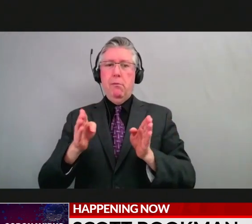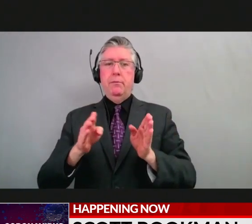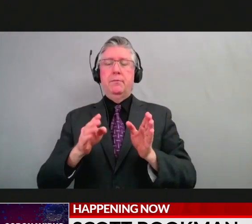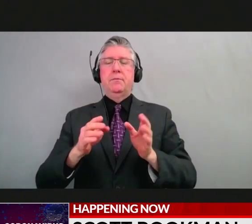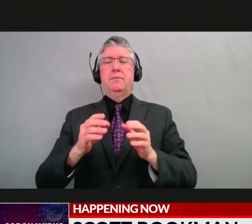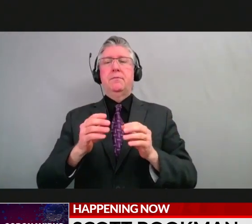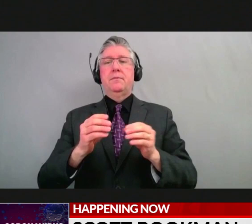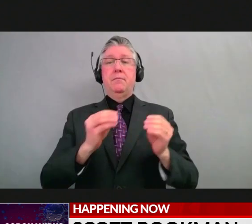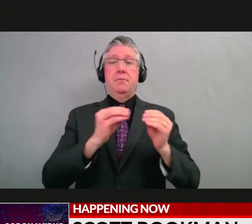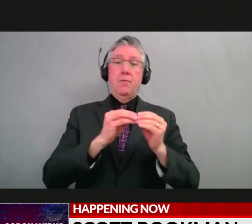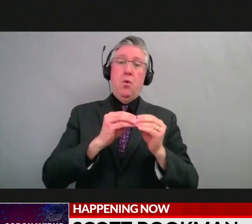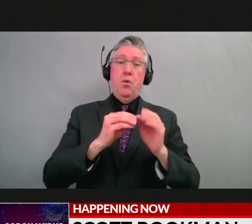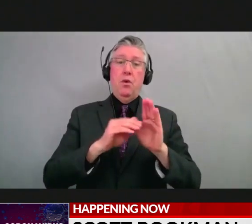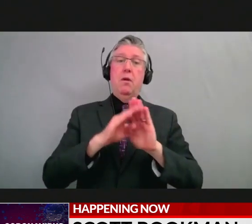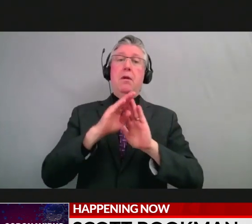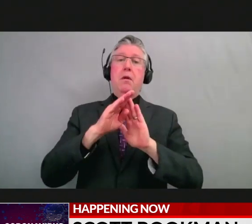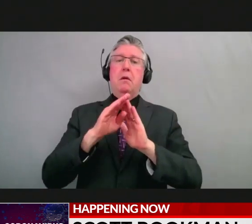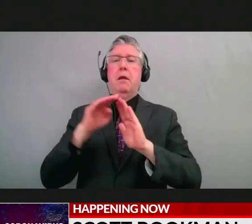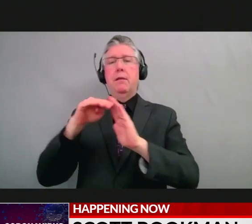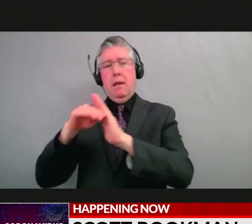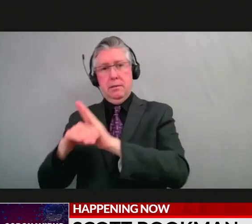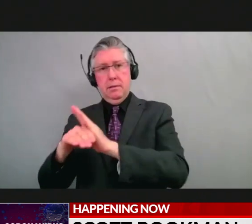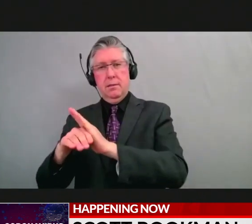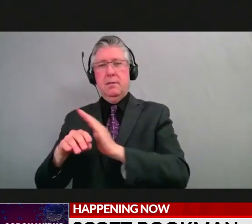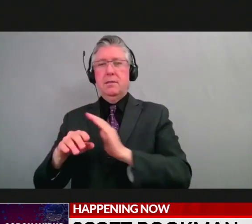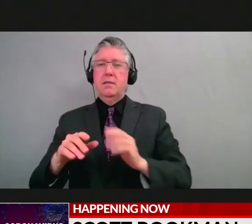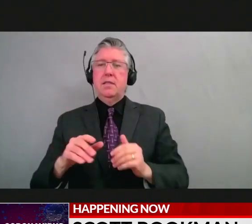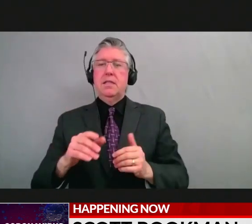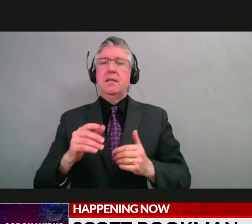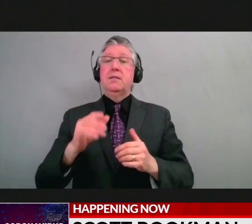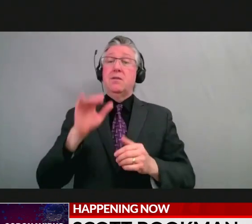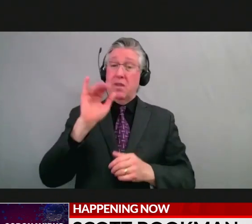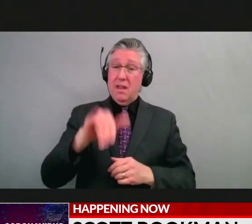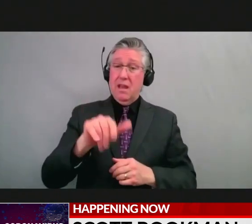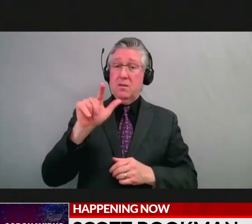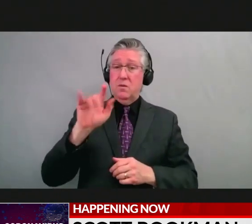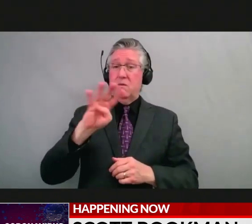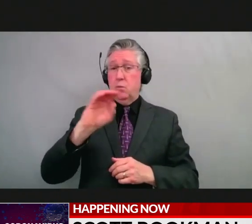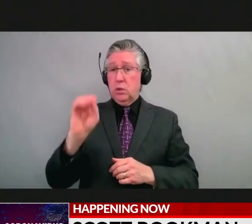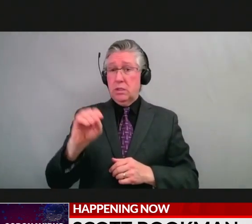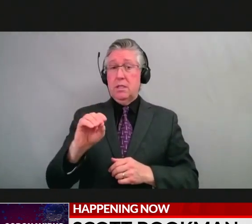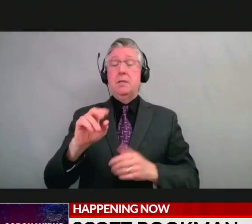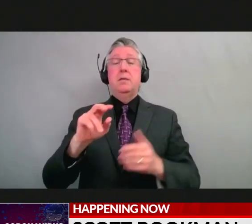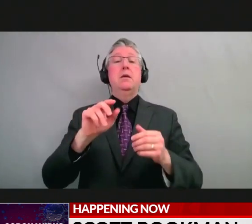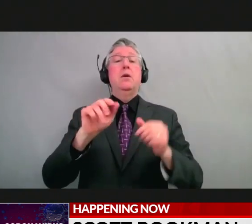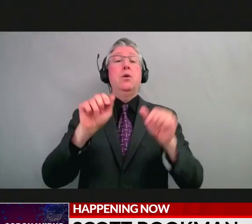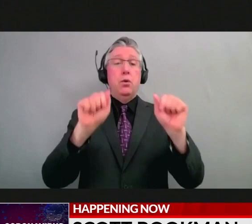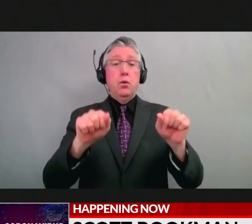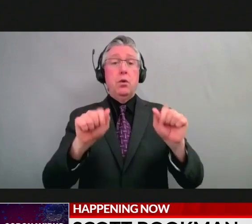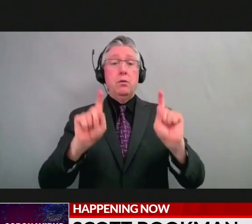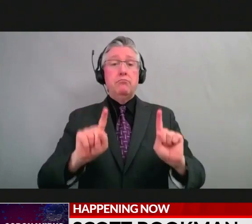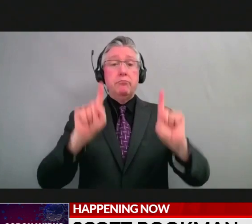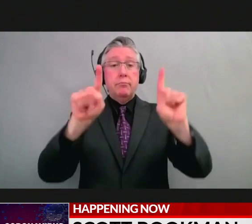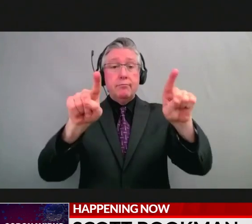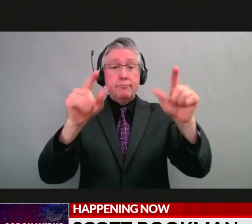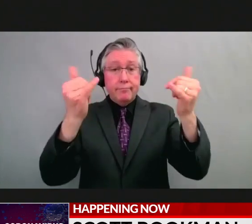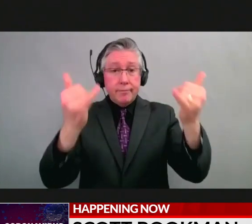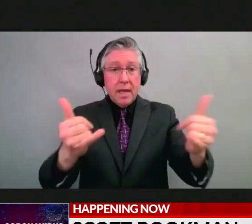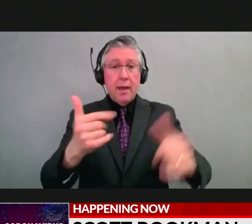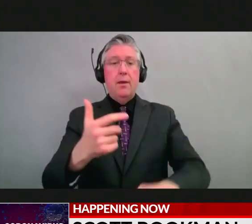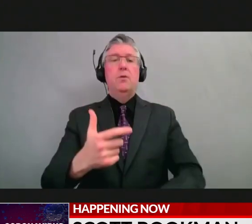who could go and get an additional dose today and get themselves that extra level of protection.